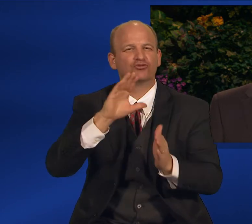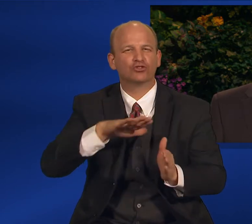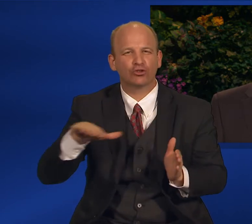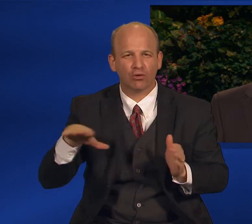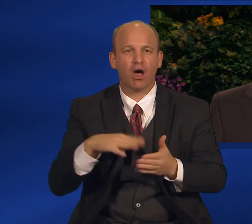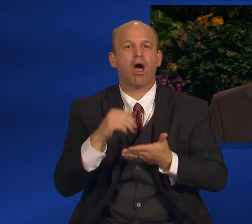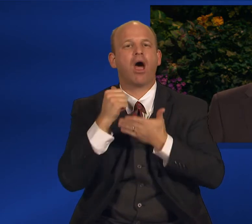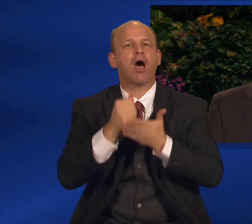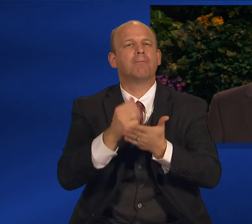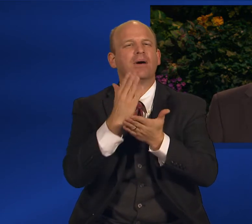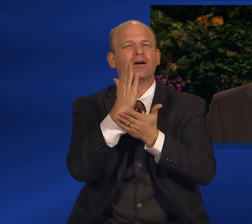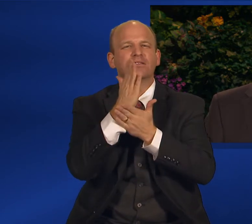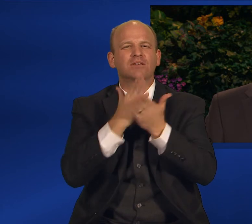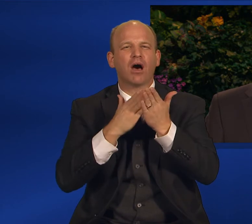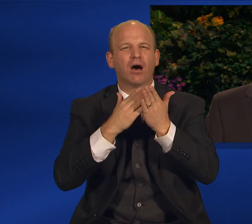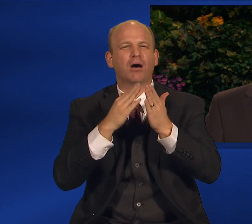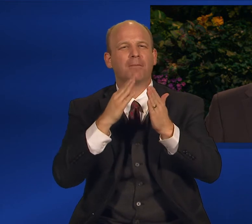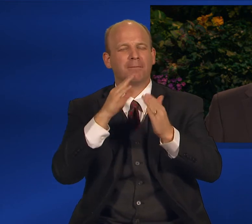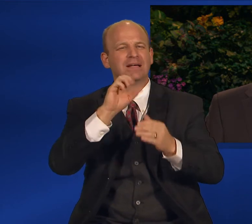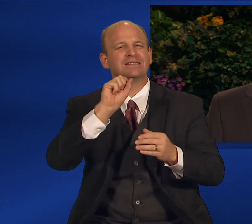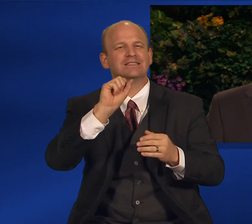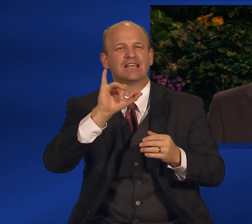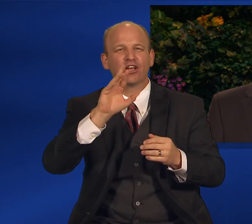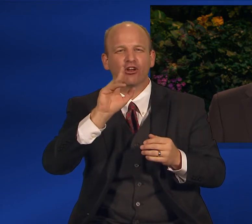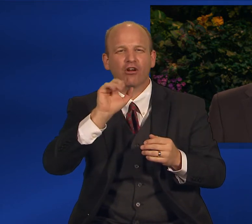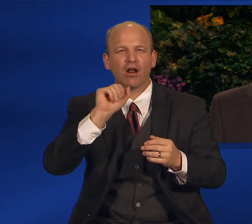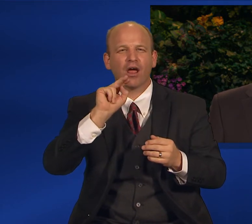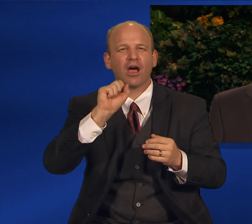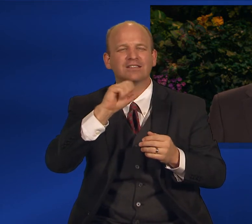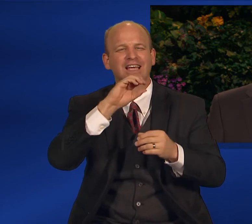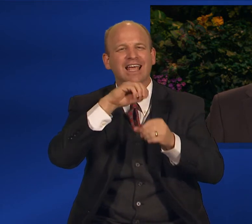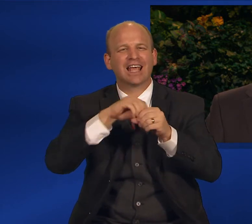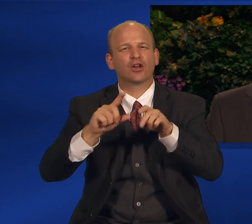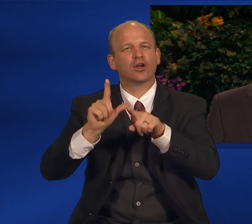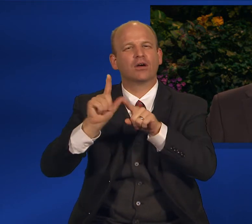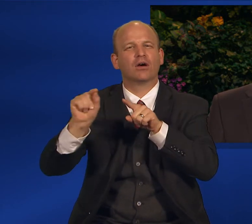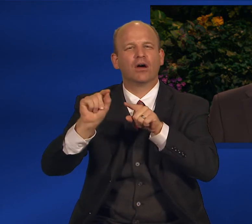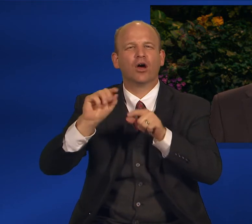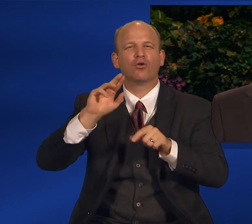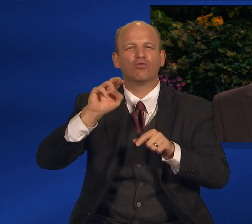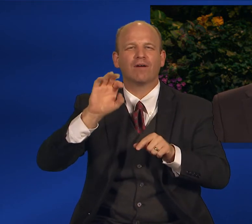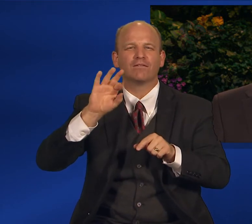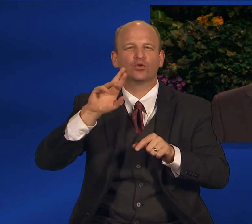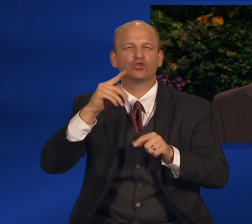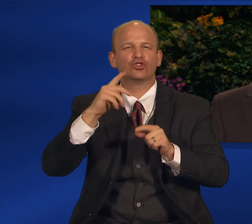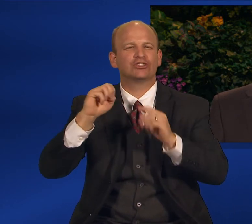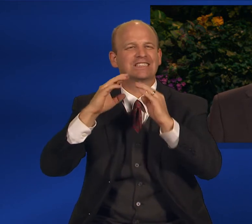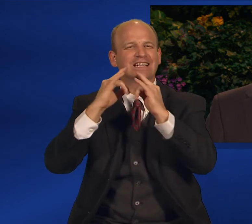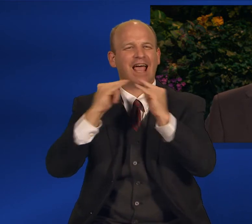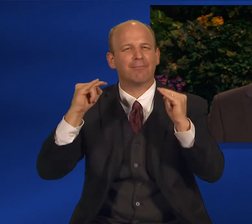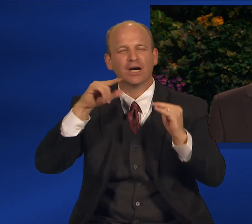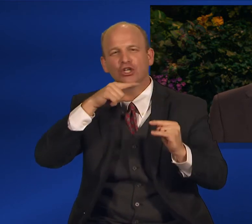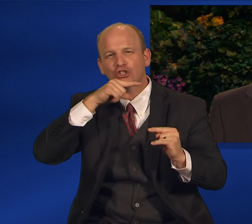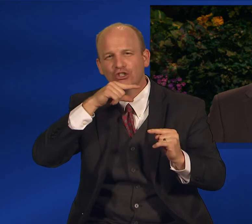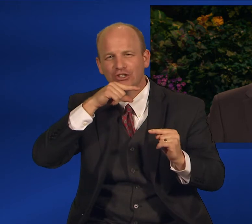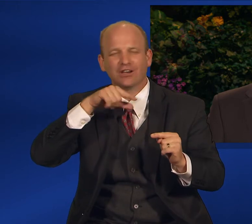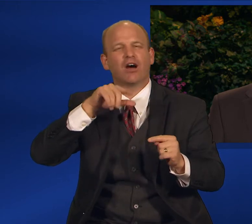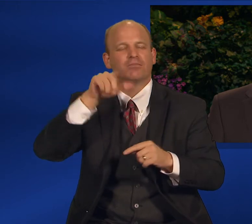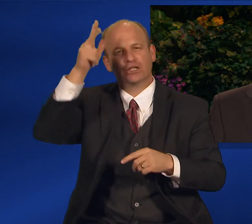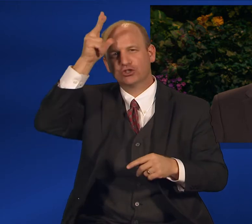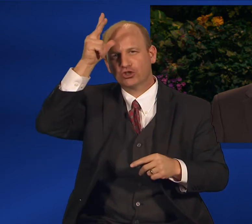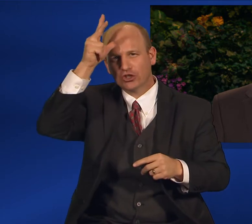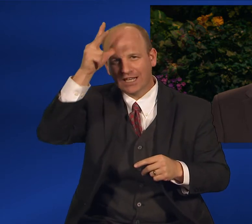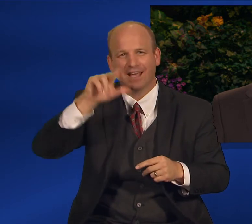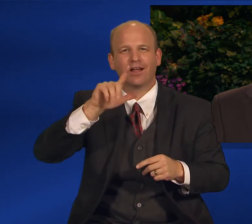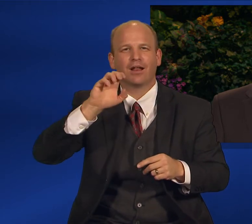with the necessities of life. At the same time, members of the Church in need received millions of dollars in